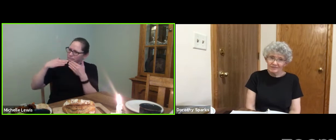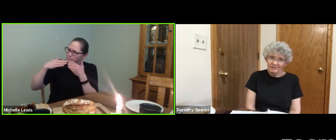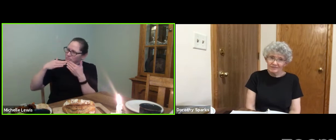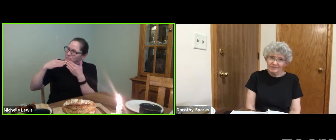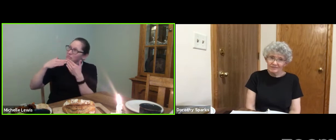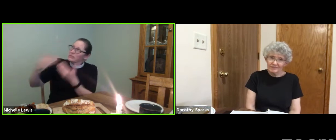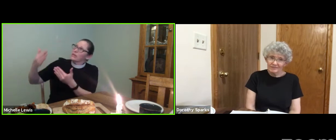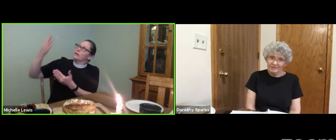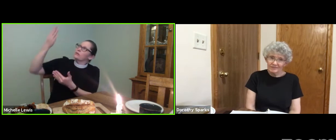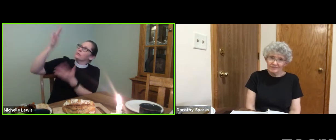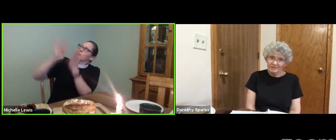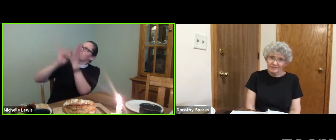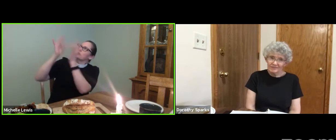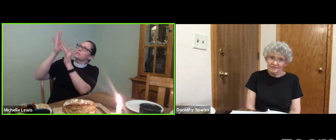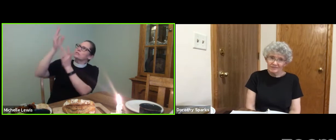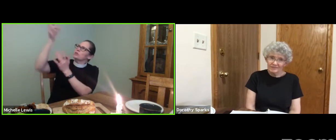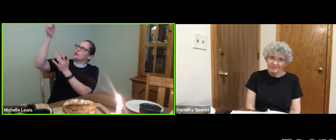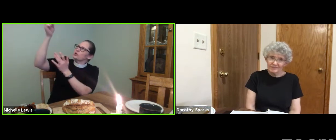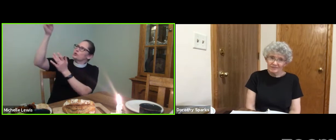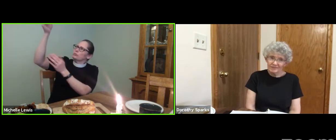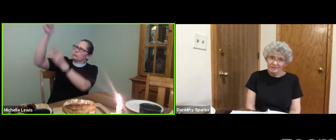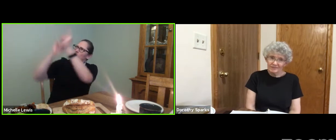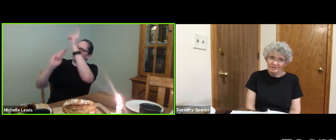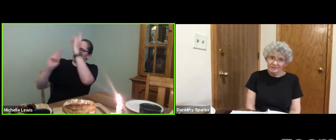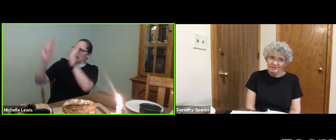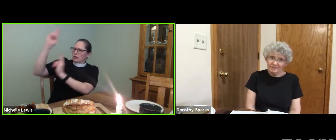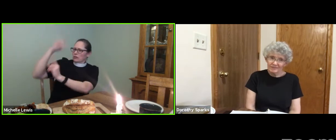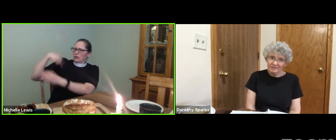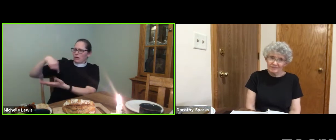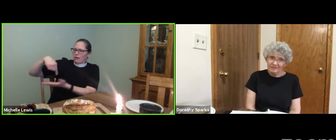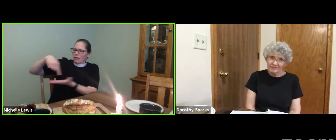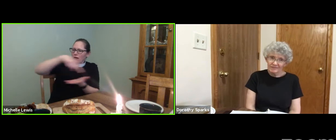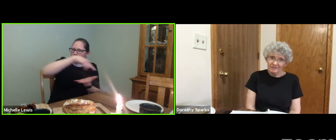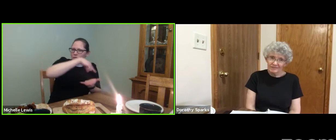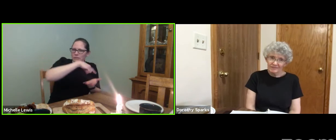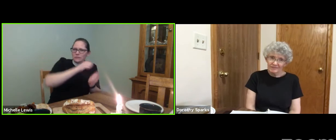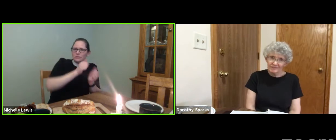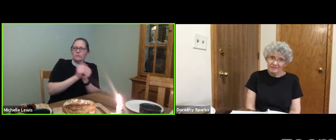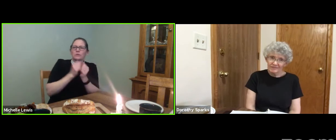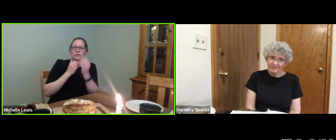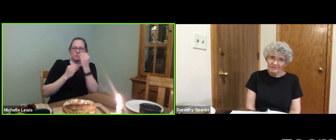That Jesus honors us with meals together.